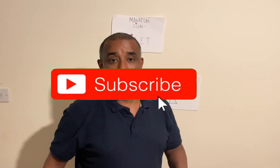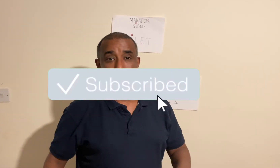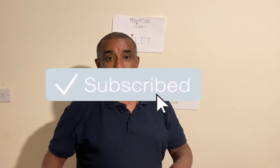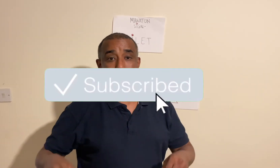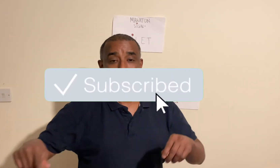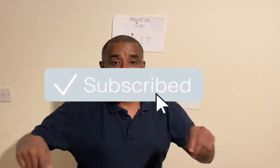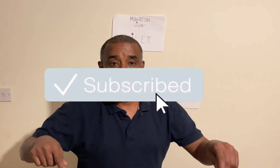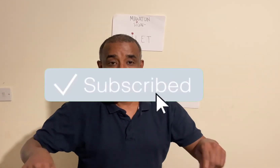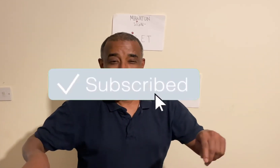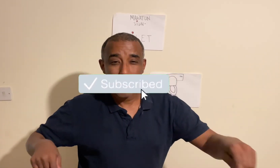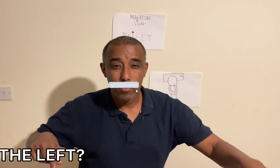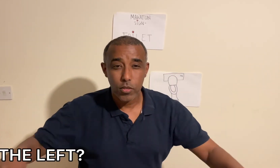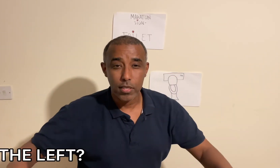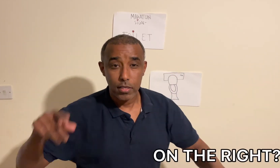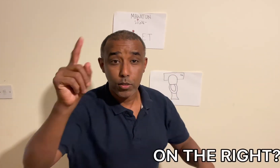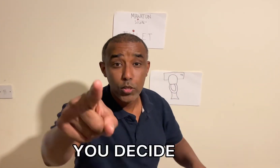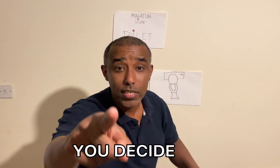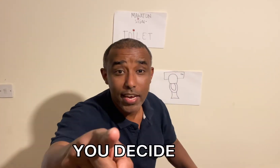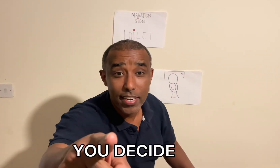hit the subscribe button to the left on the right. You sign it.